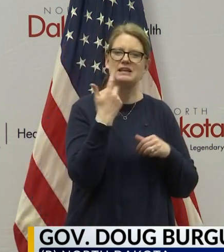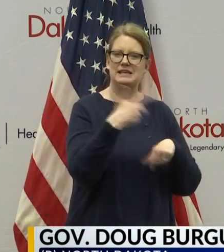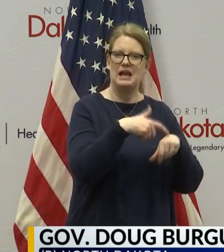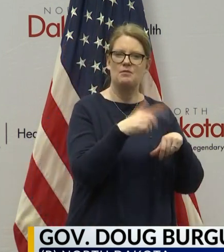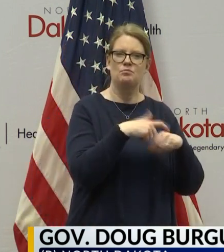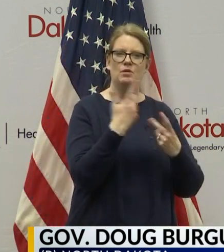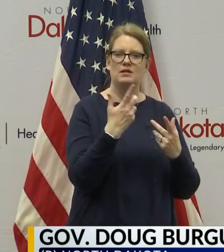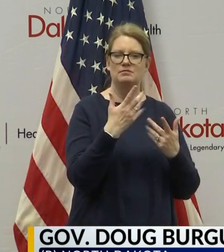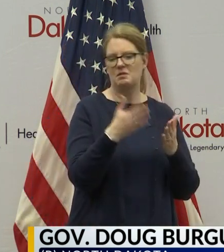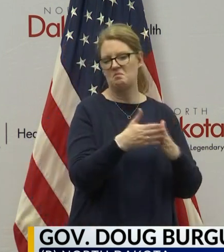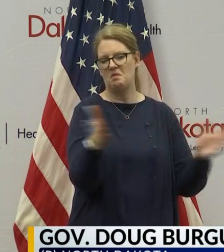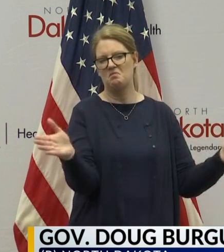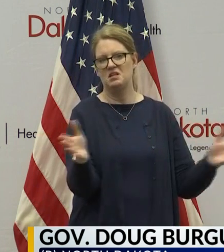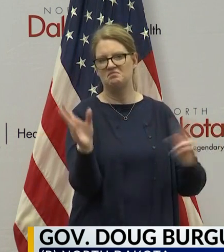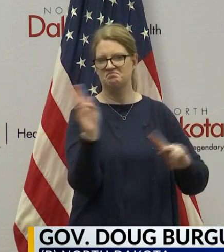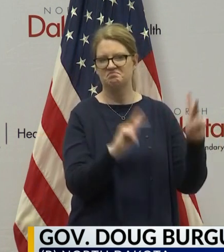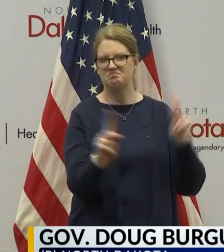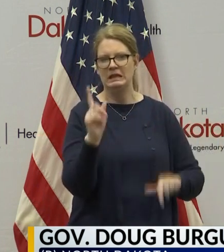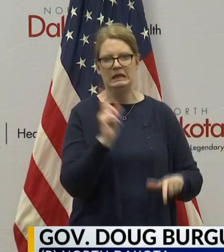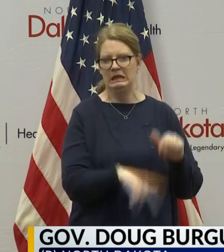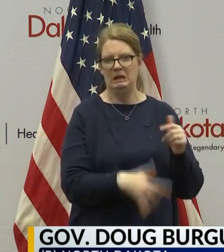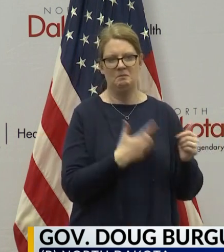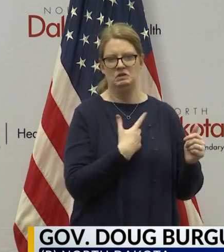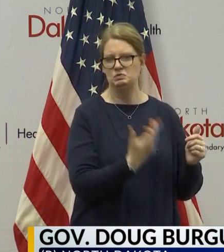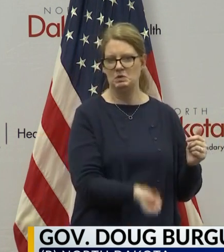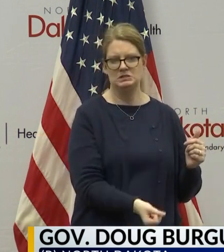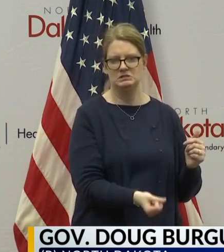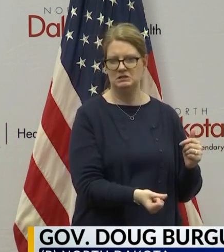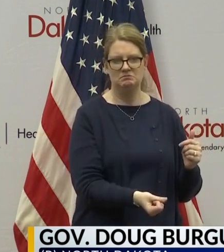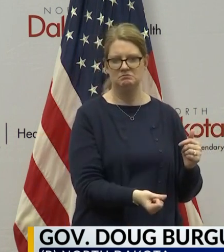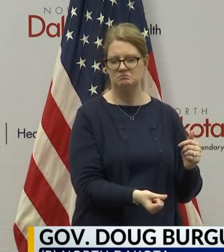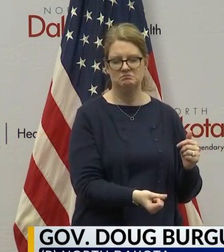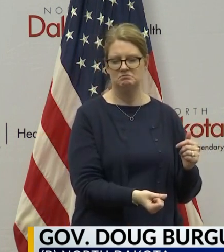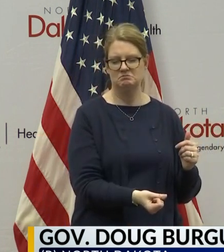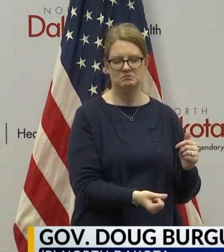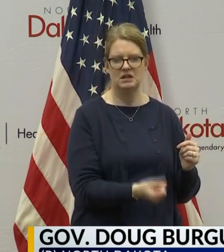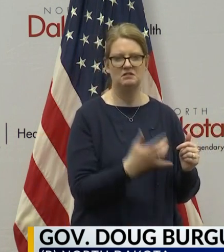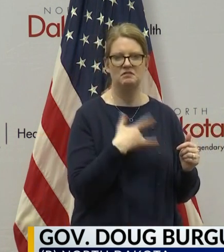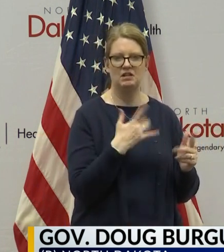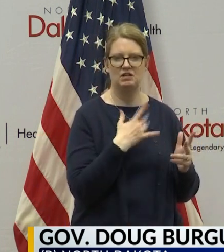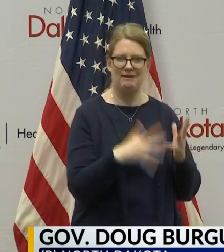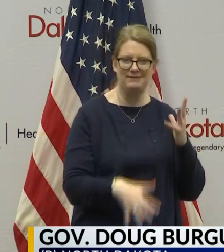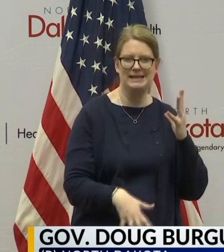social distancing policies and you have to expand those orders?